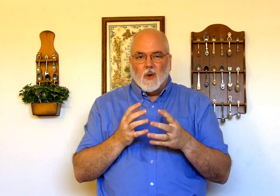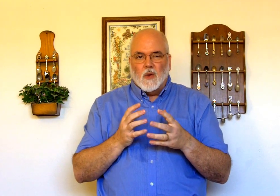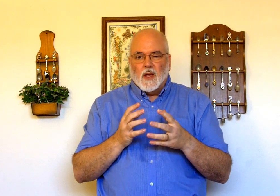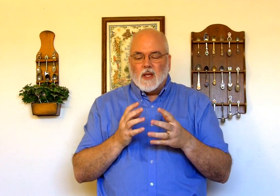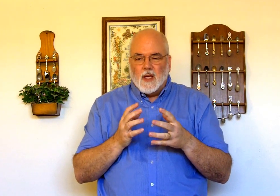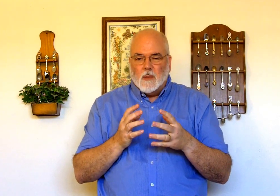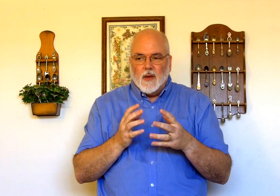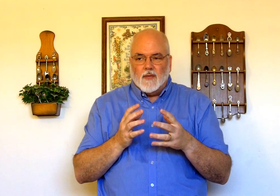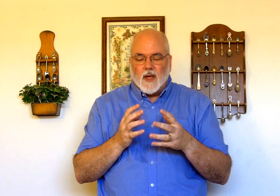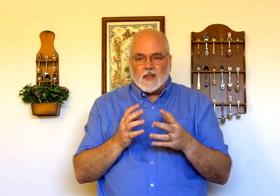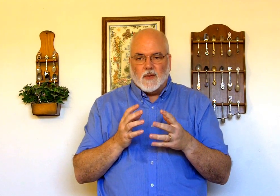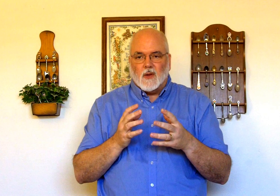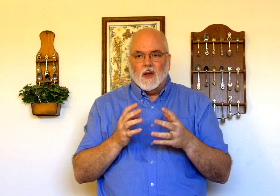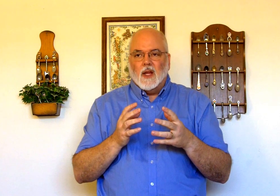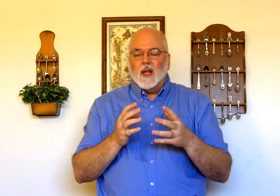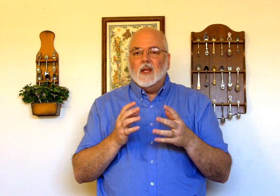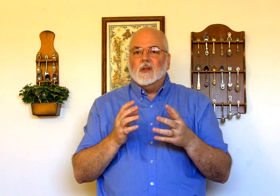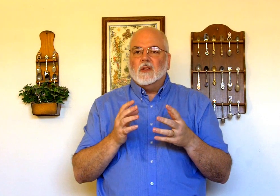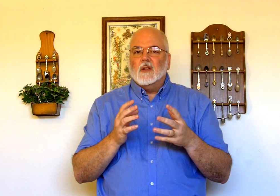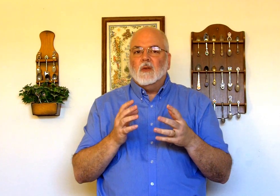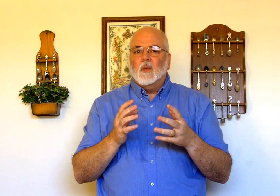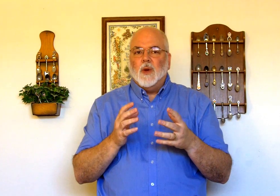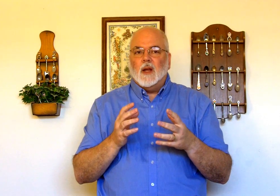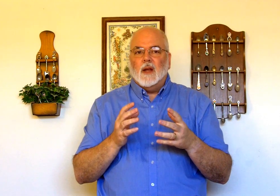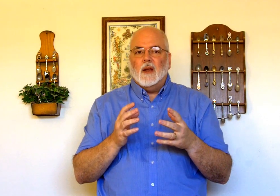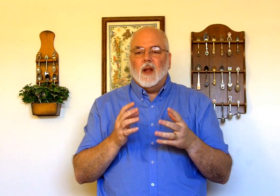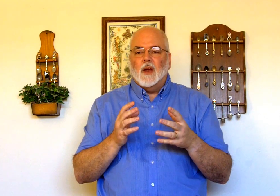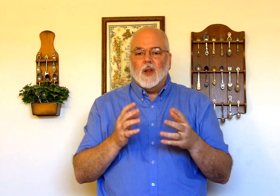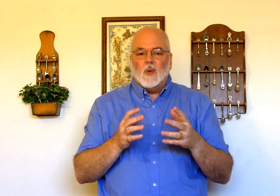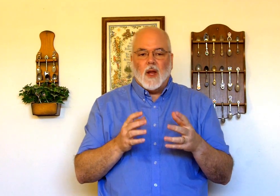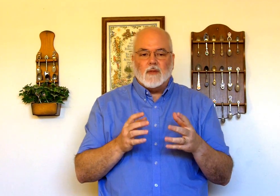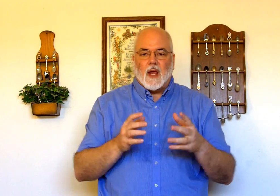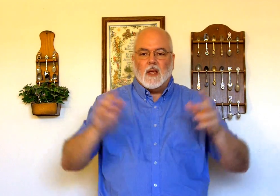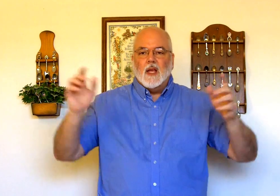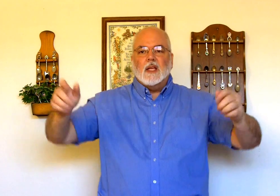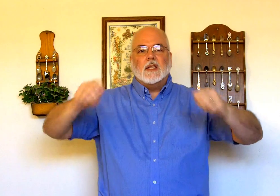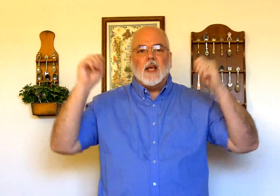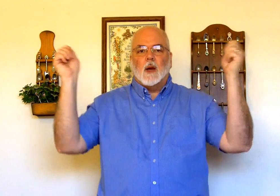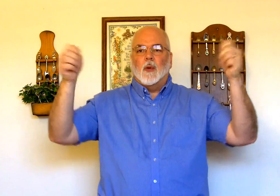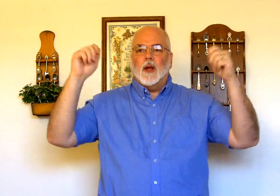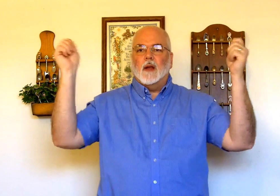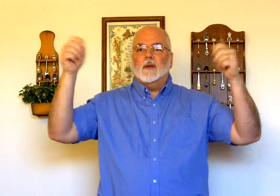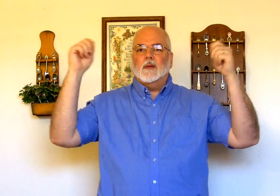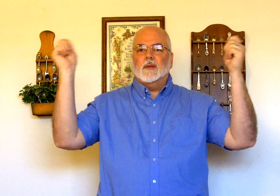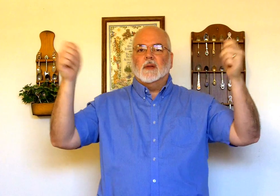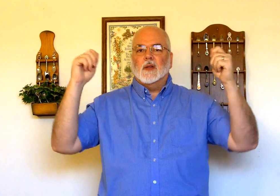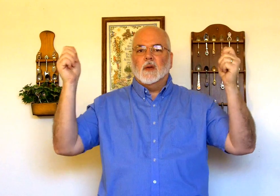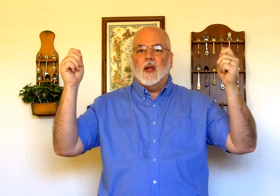keeping festival is really another way of saying celebrating. Okay?